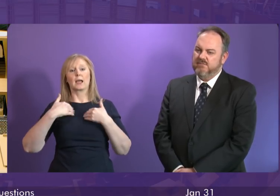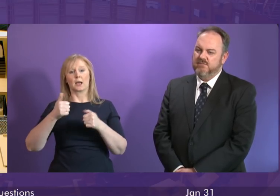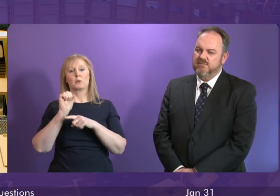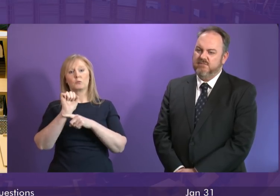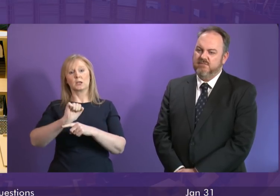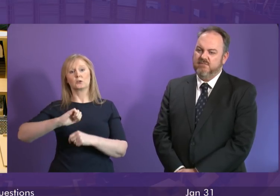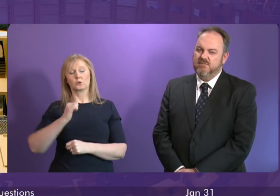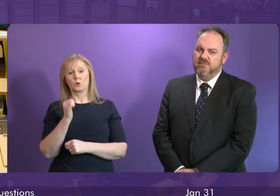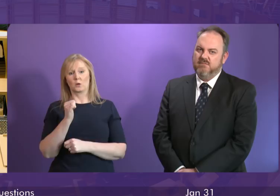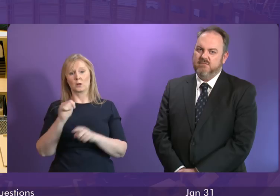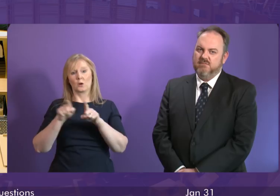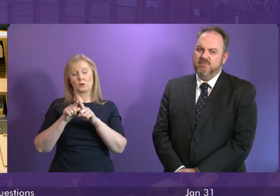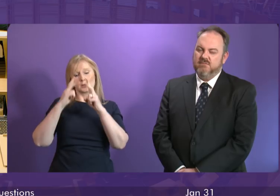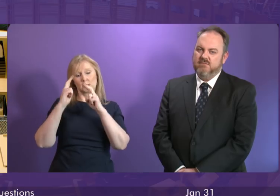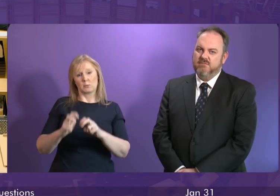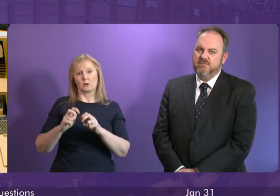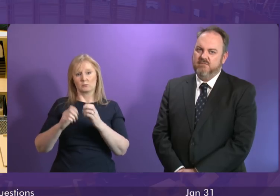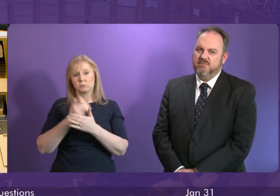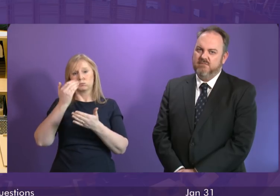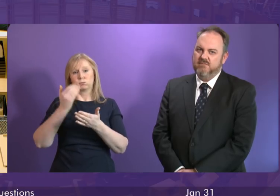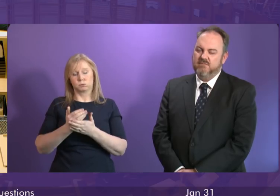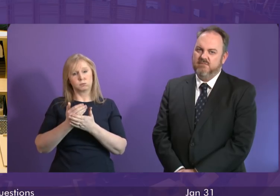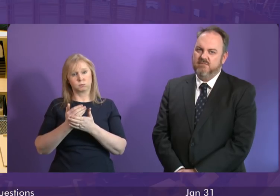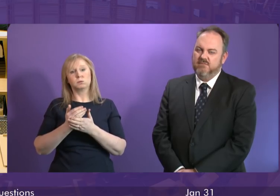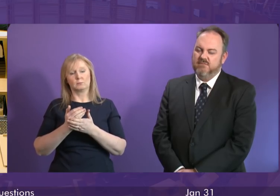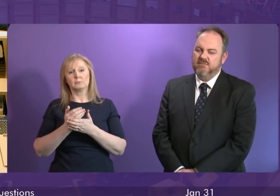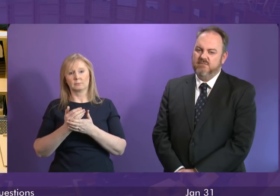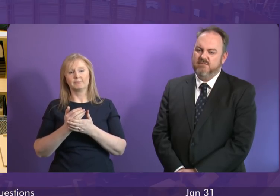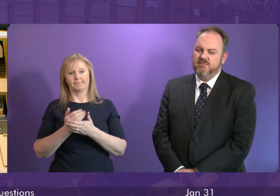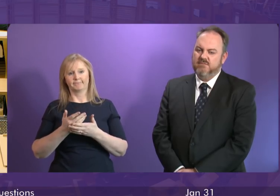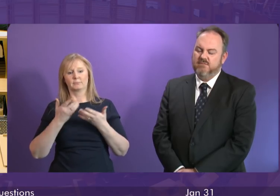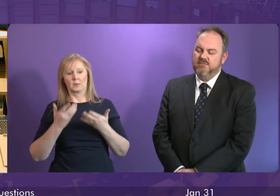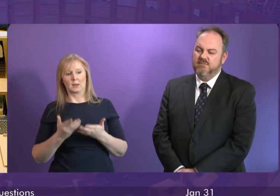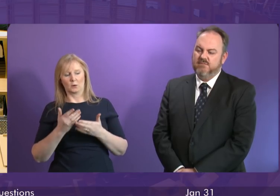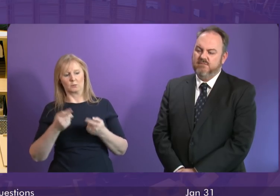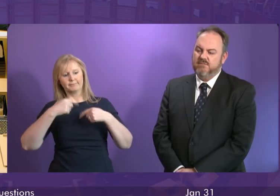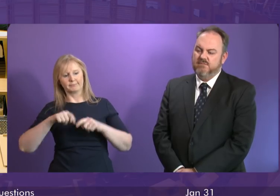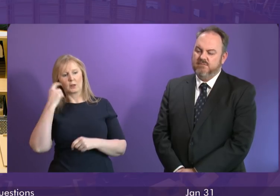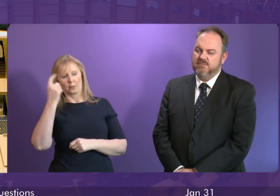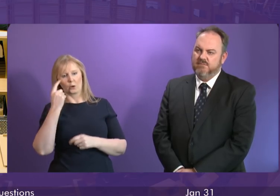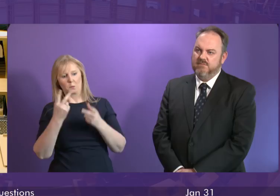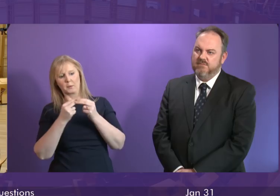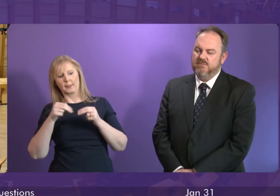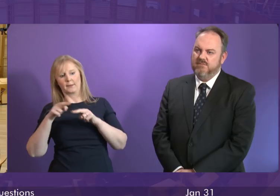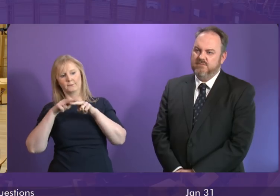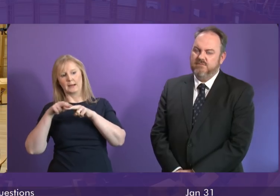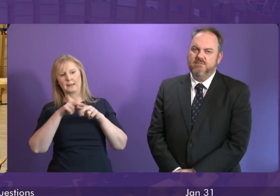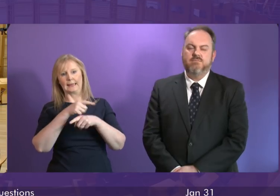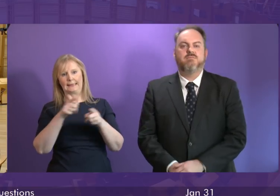Environment to inspect it to ensure that that is the case. But for now, I know all of our thoughts will be with the families affected.